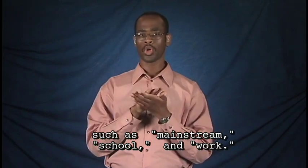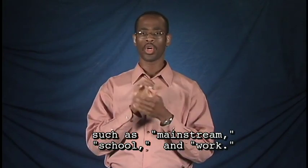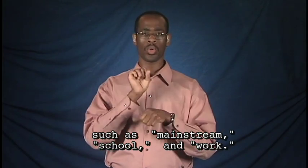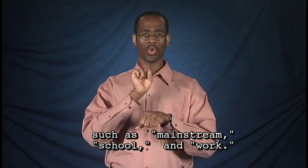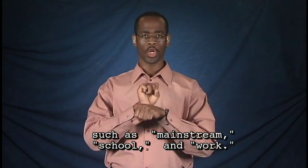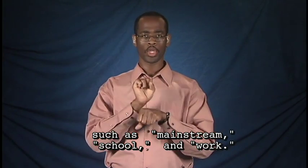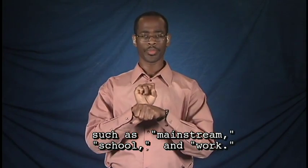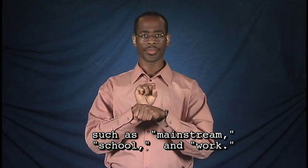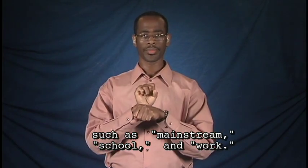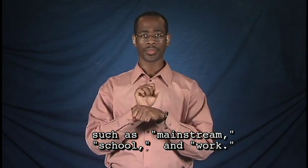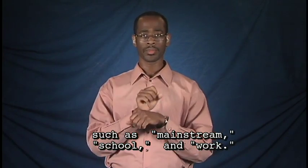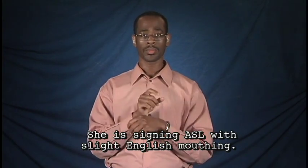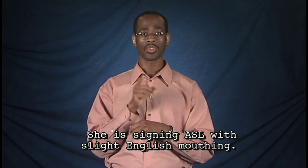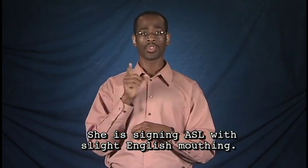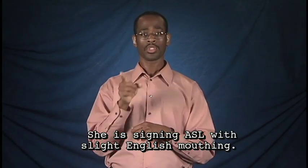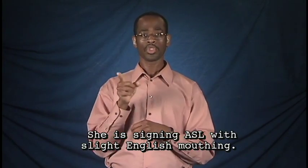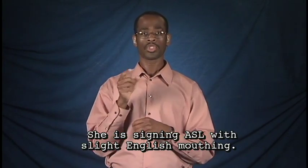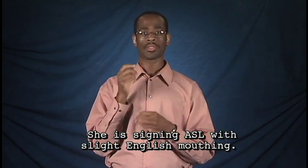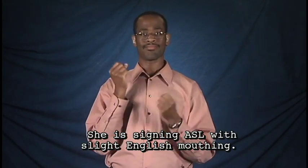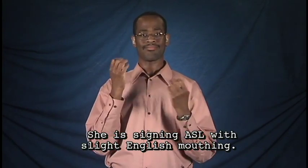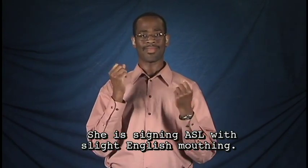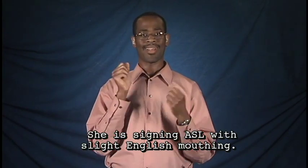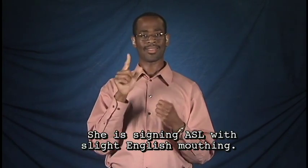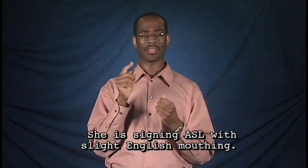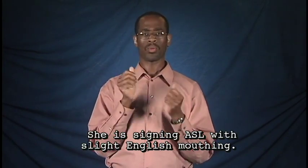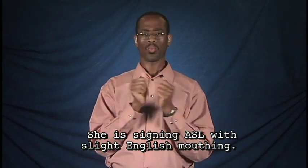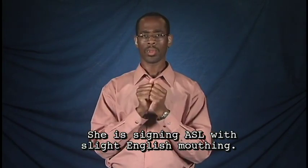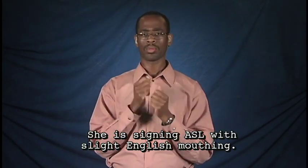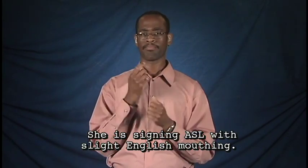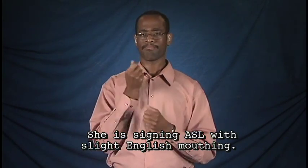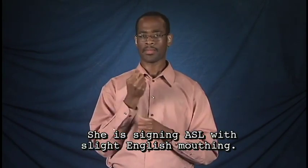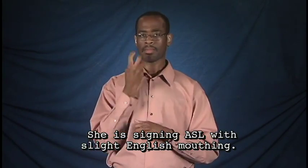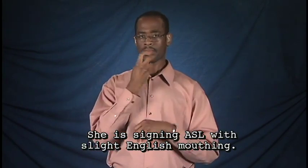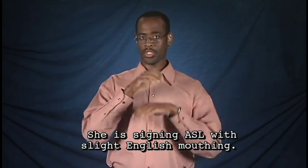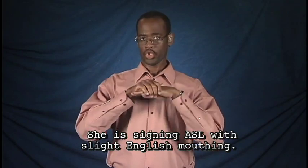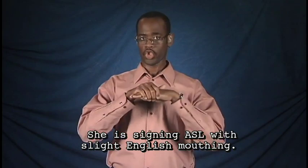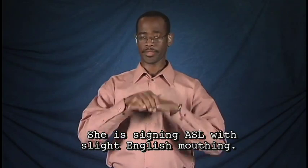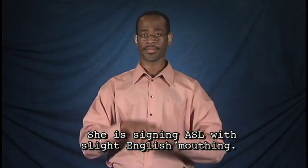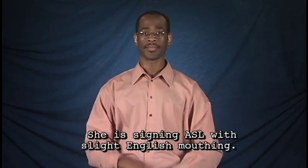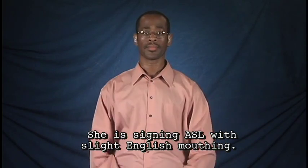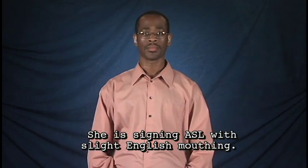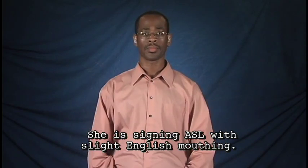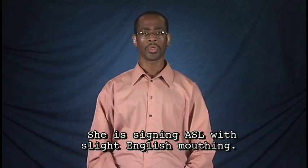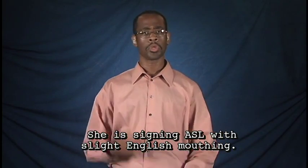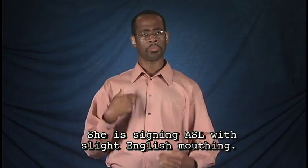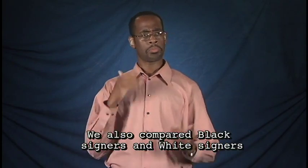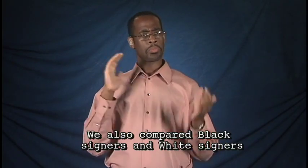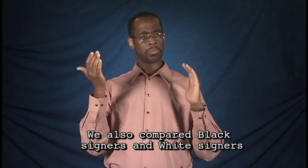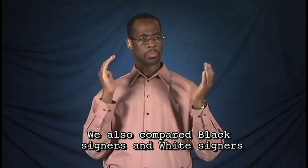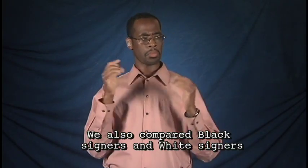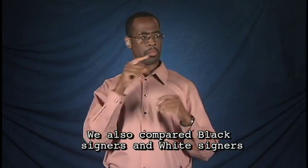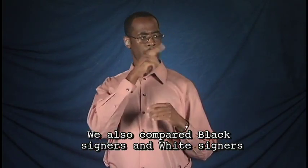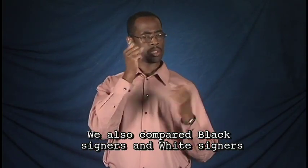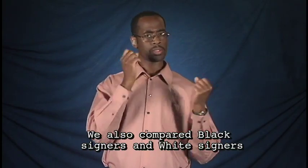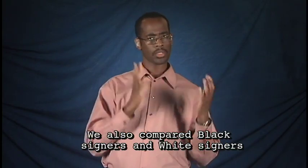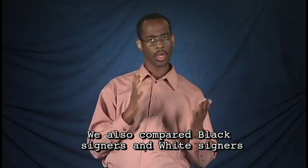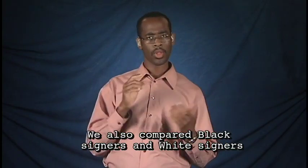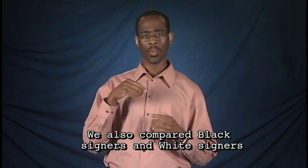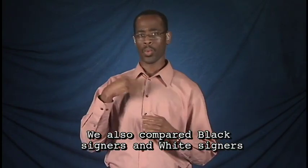and work. She is signing ASL with slight English mouthing. We also compared black signers and